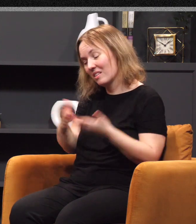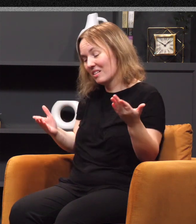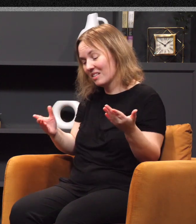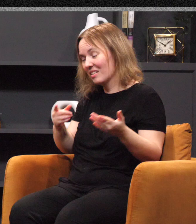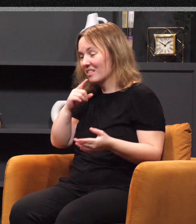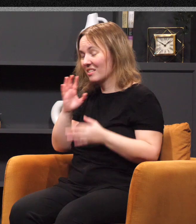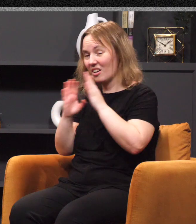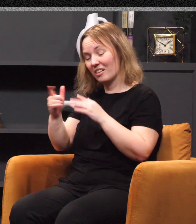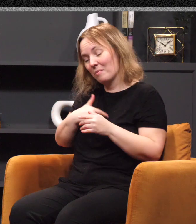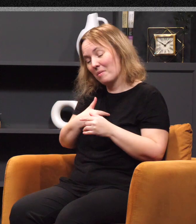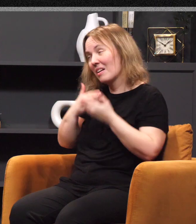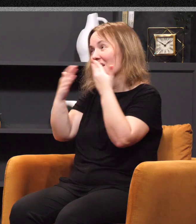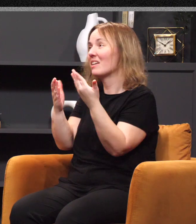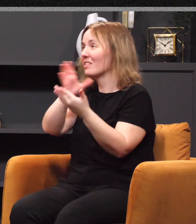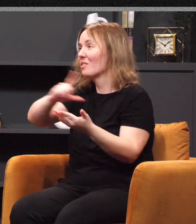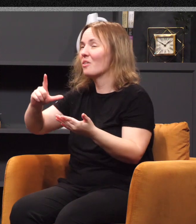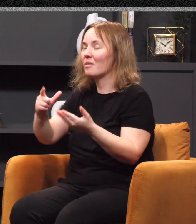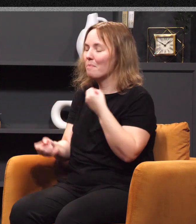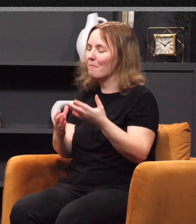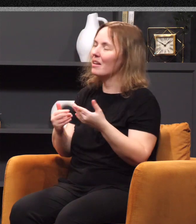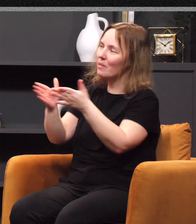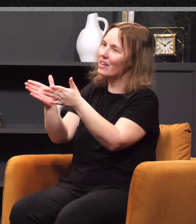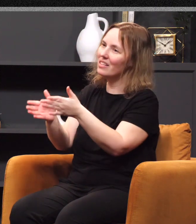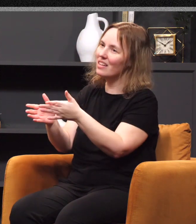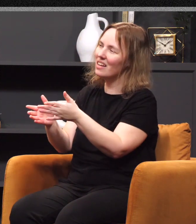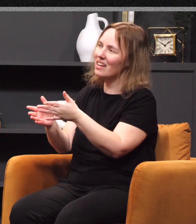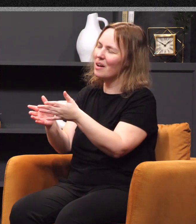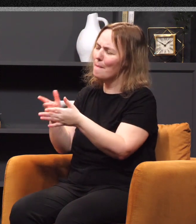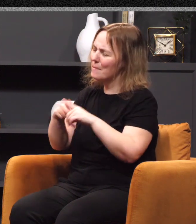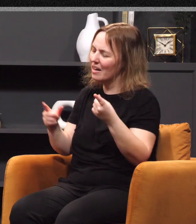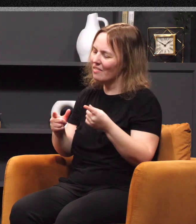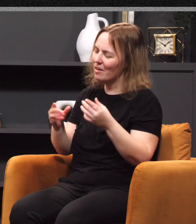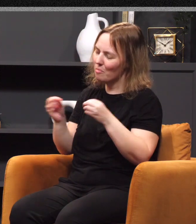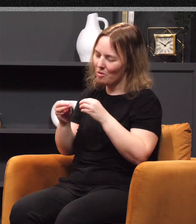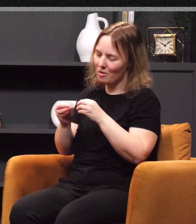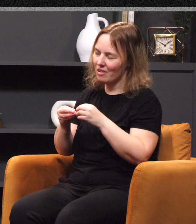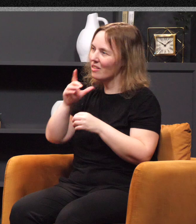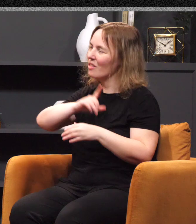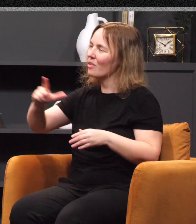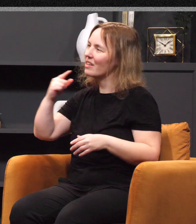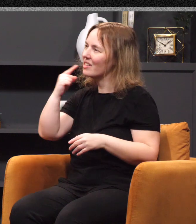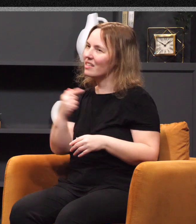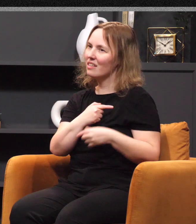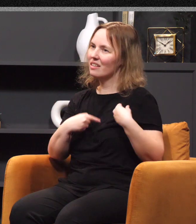to you, and I just thank the Lord for many ways that I do enjoy him, but I just find more and more the Lord is just speaking to my heart and saying, Paul, do you need that?